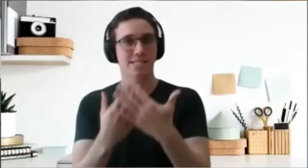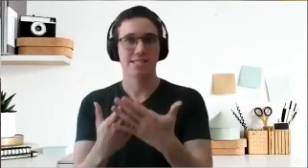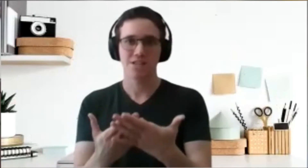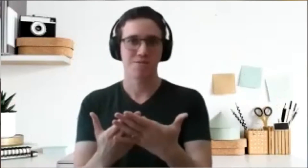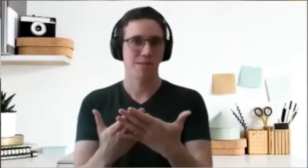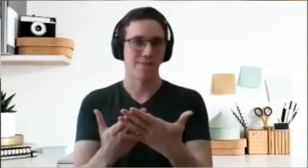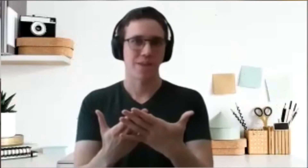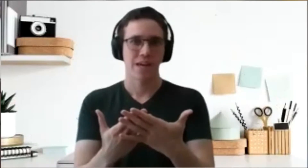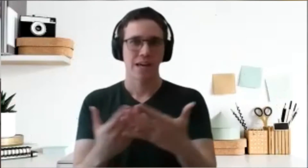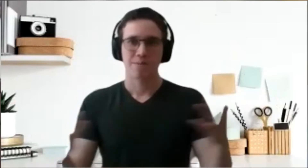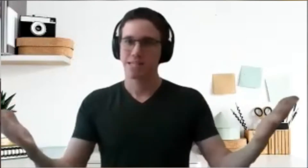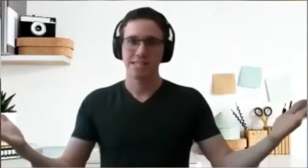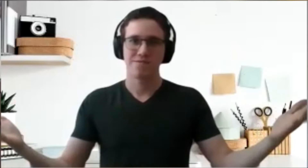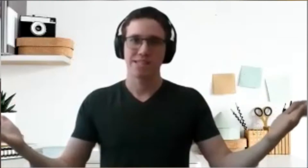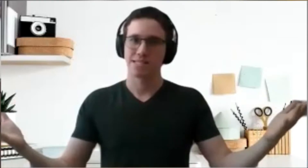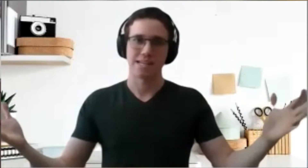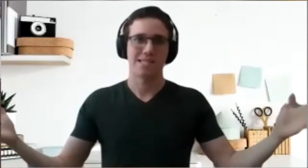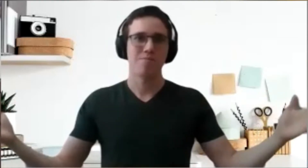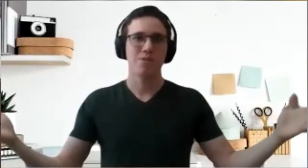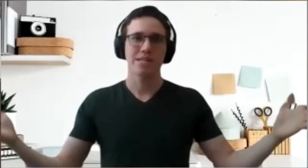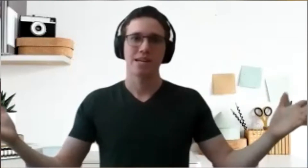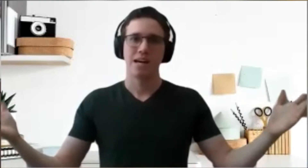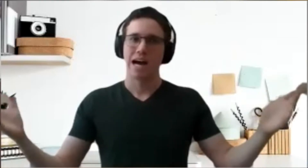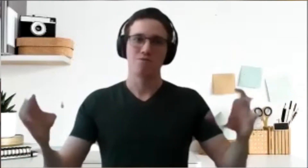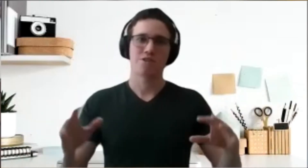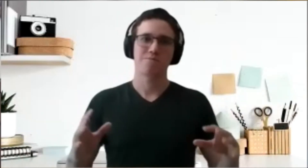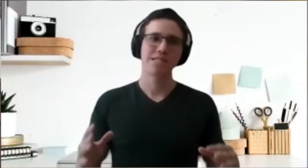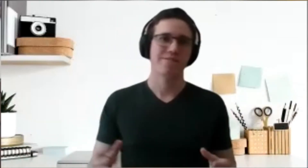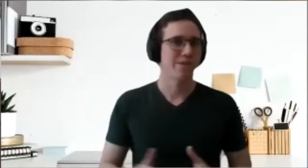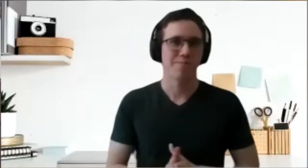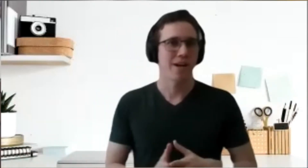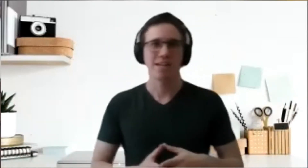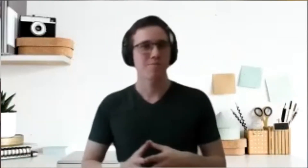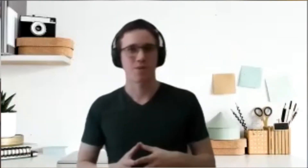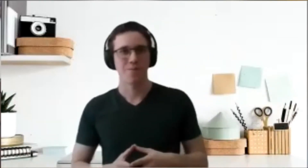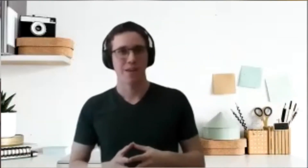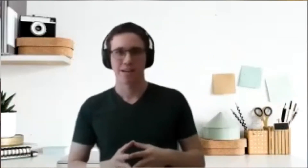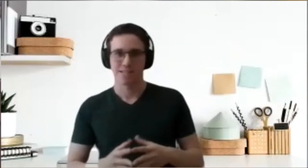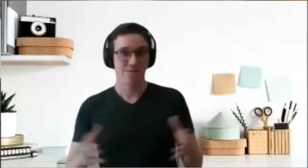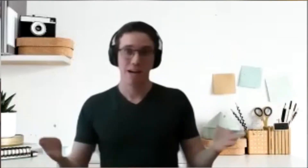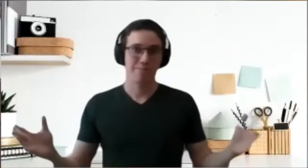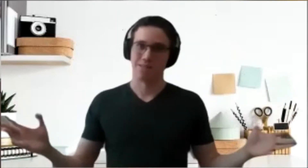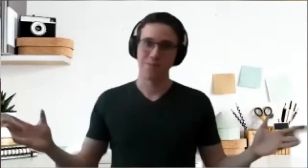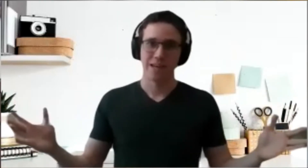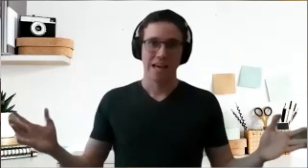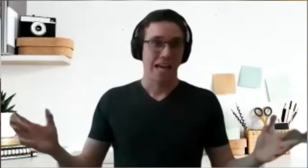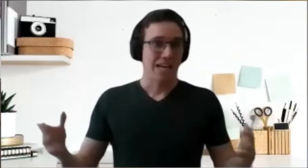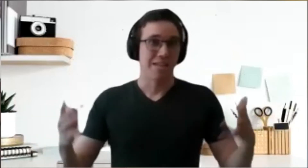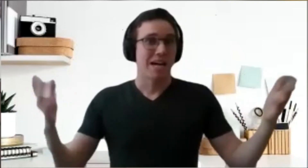succession plan because let's face it at some point I will not be the VPPR anymore. This will happen. It might